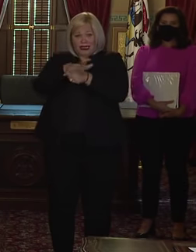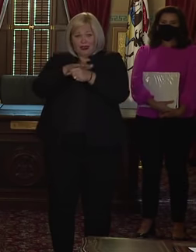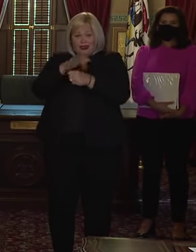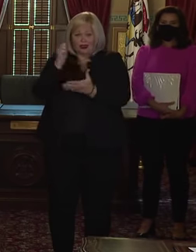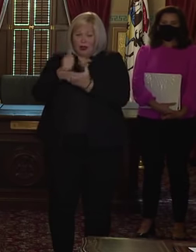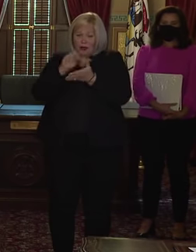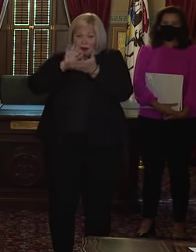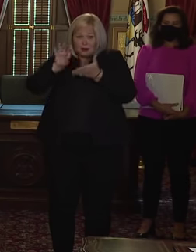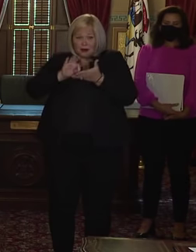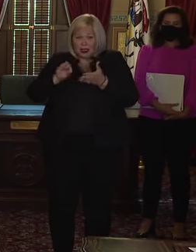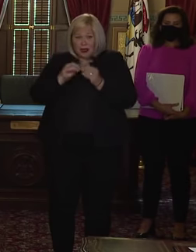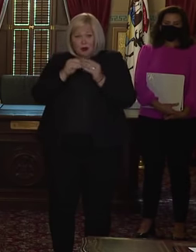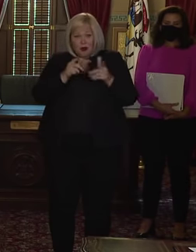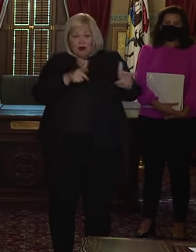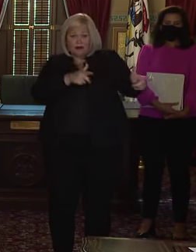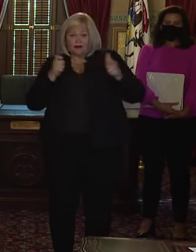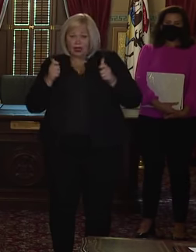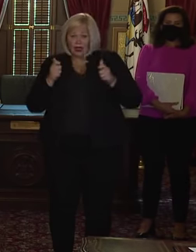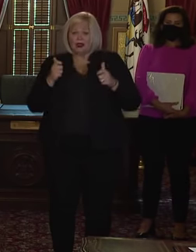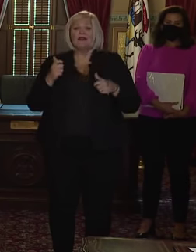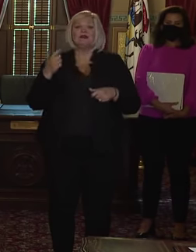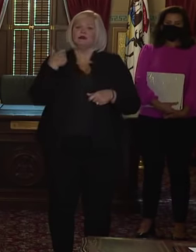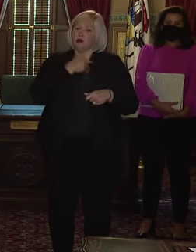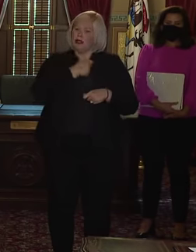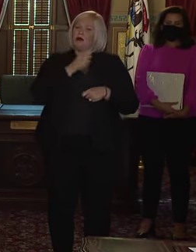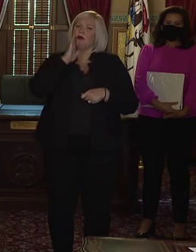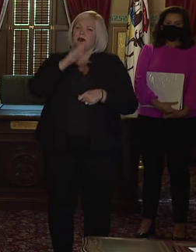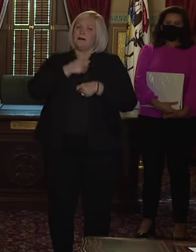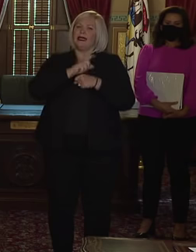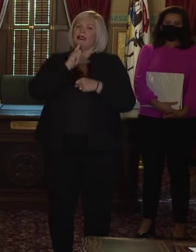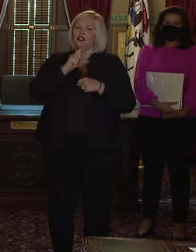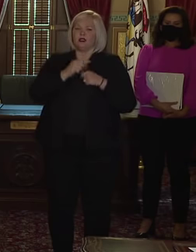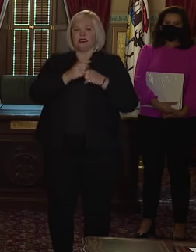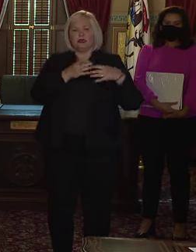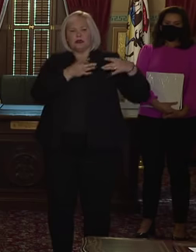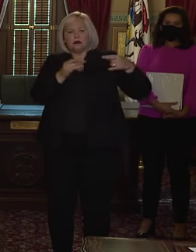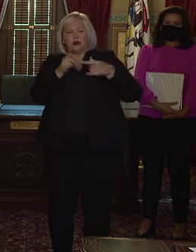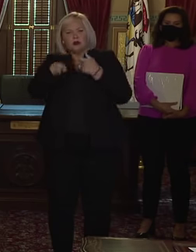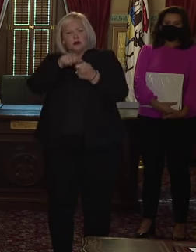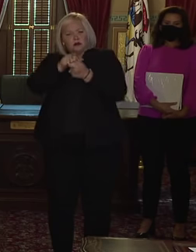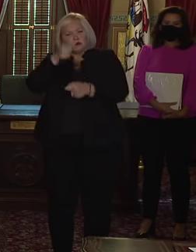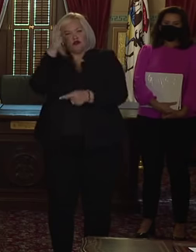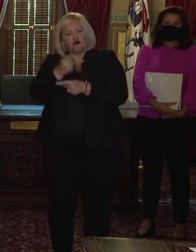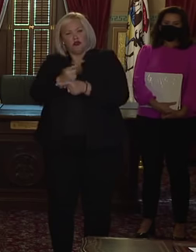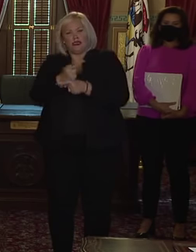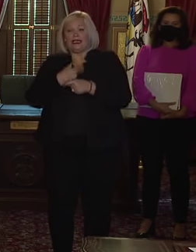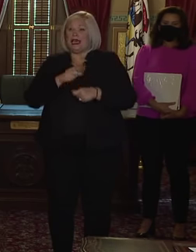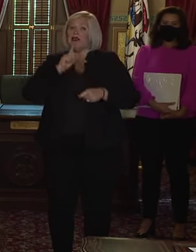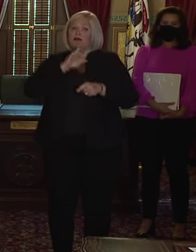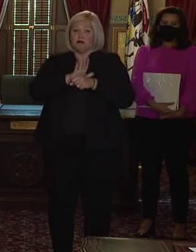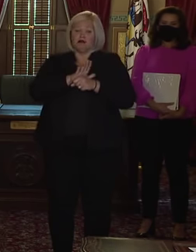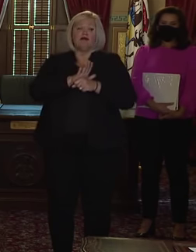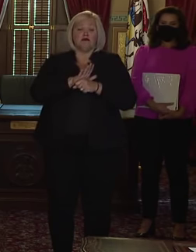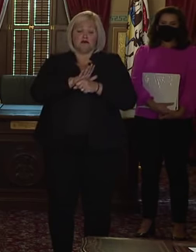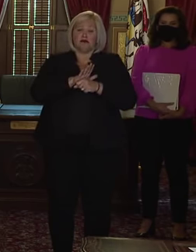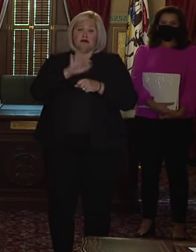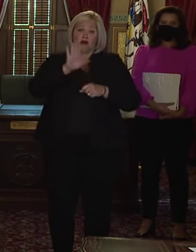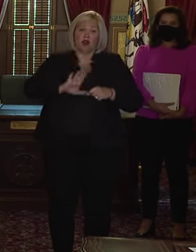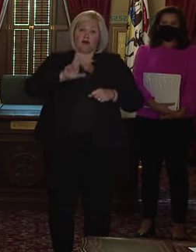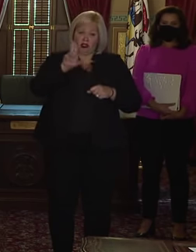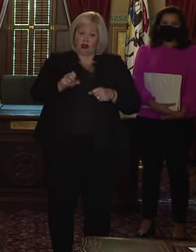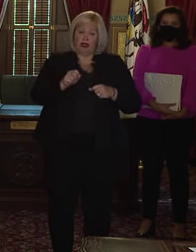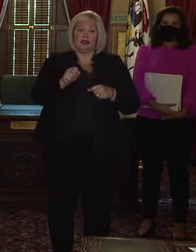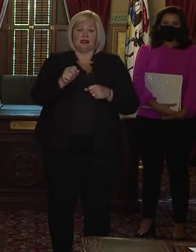with this process. So we will ensure that it is as efficient as possible, and I will assure the nation of that come election night